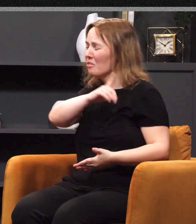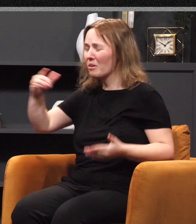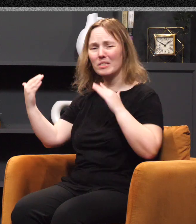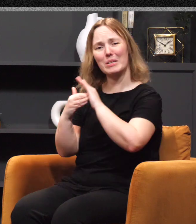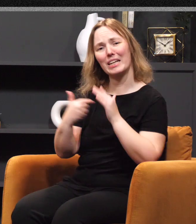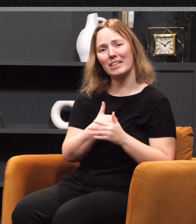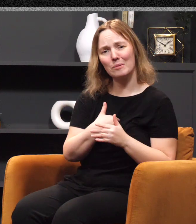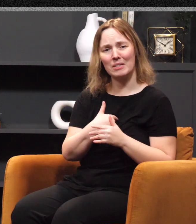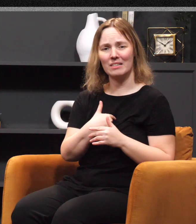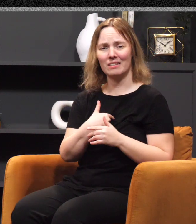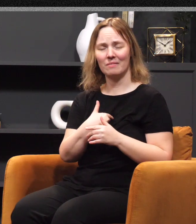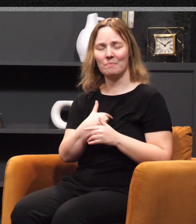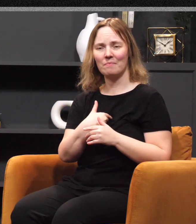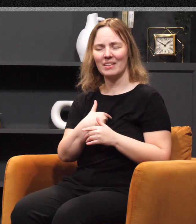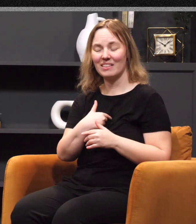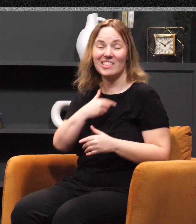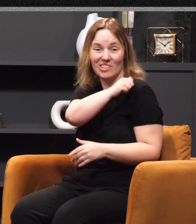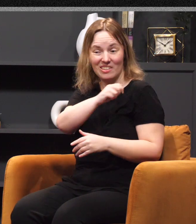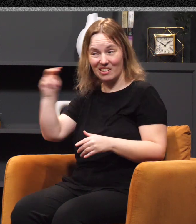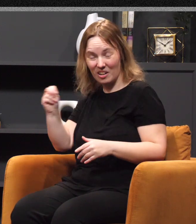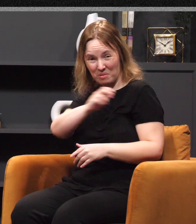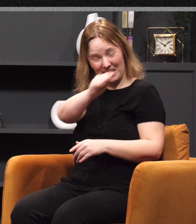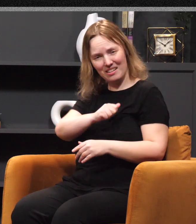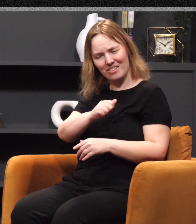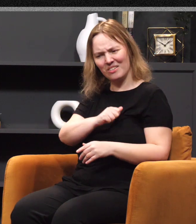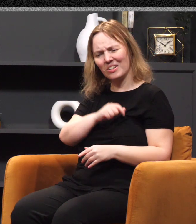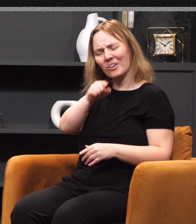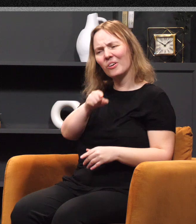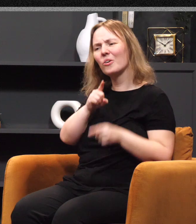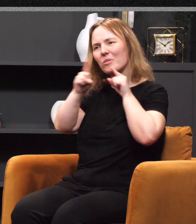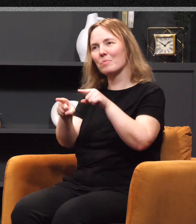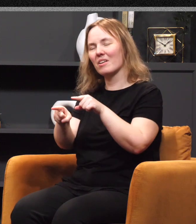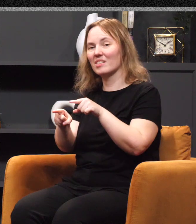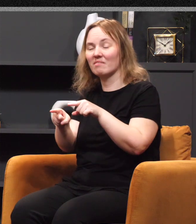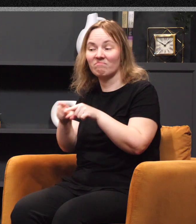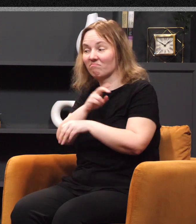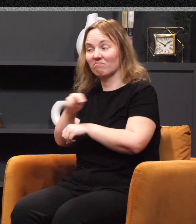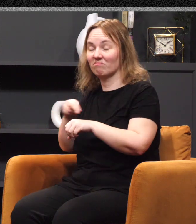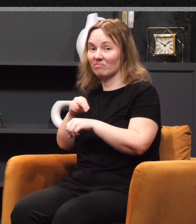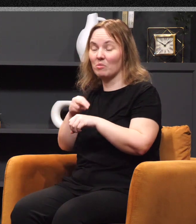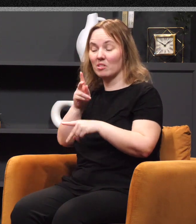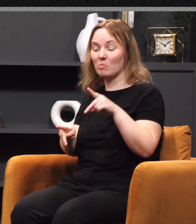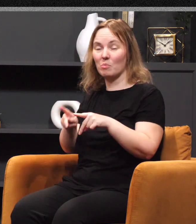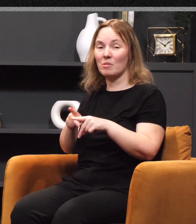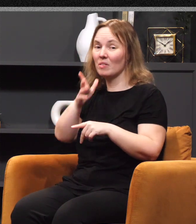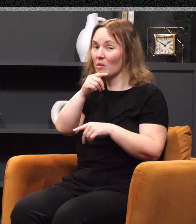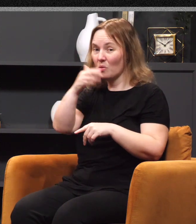has been against me. Now, Naomi's attitude, her response, I find, is quite typical to people who know